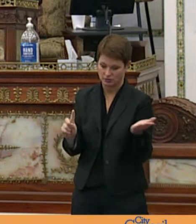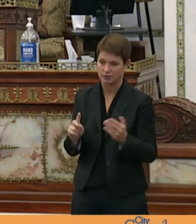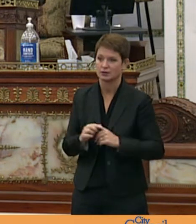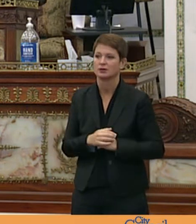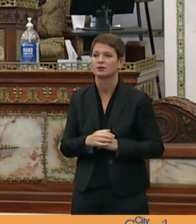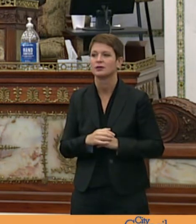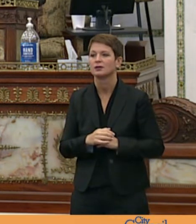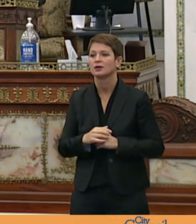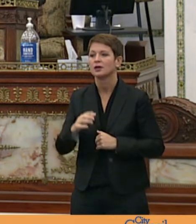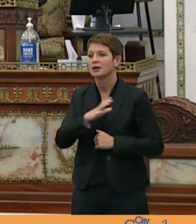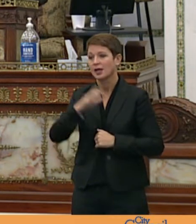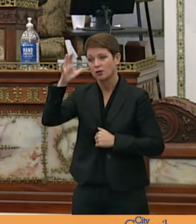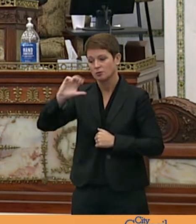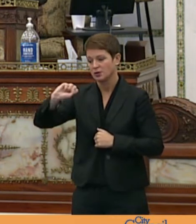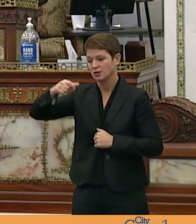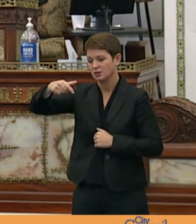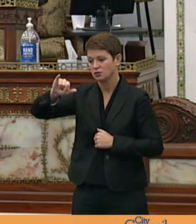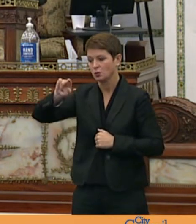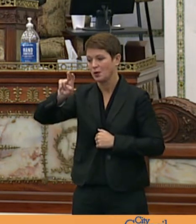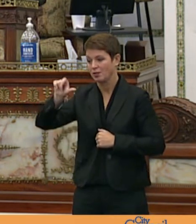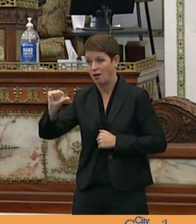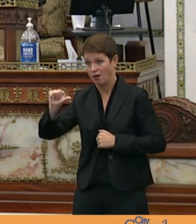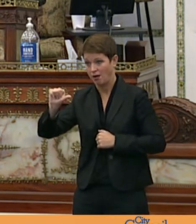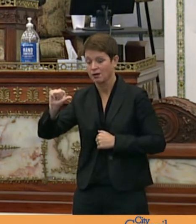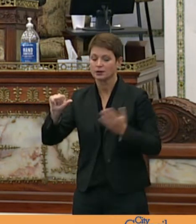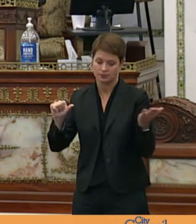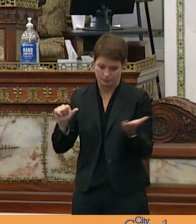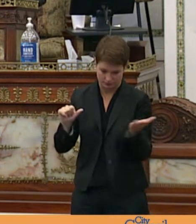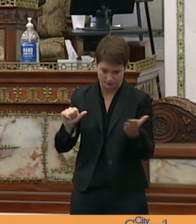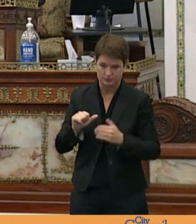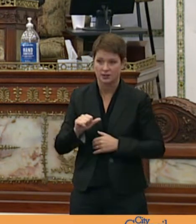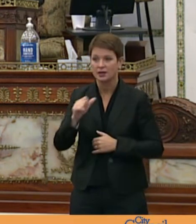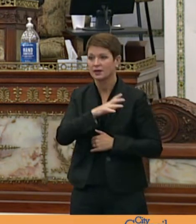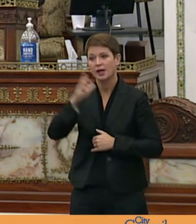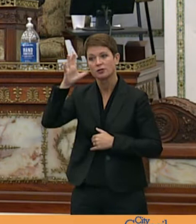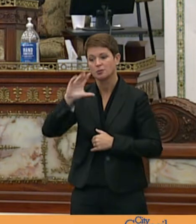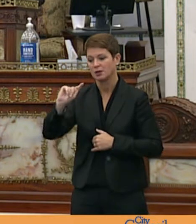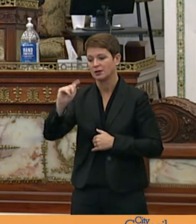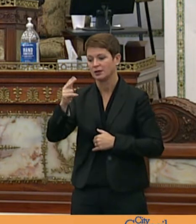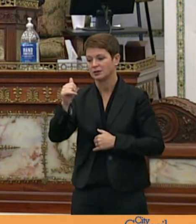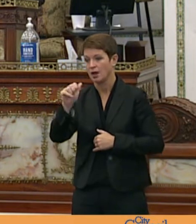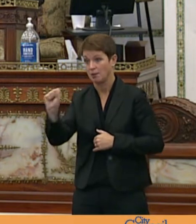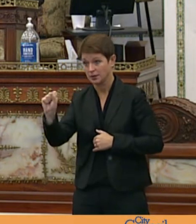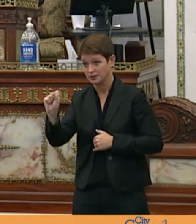Councilman Squilla present Councilman Thomas